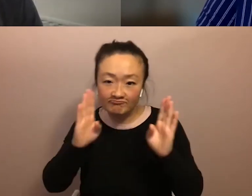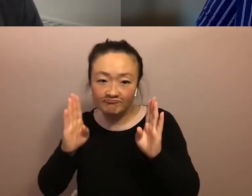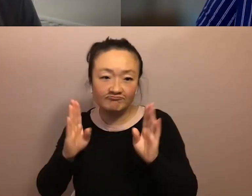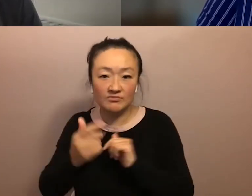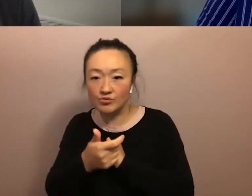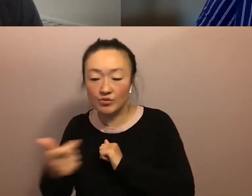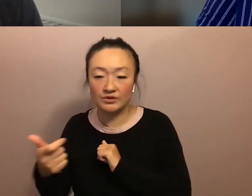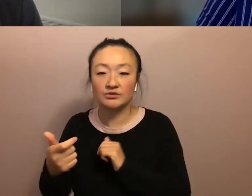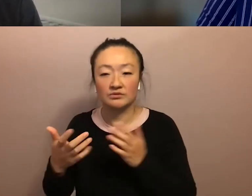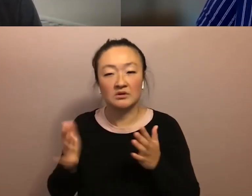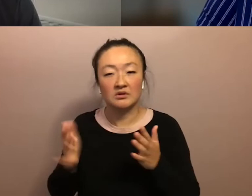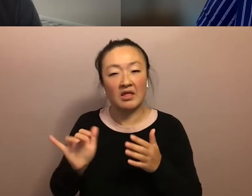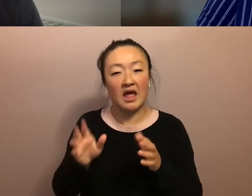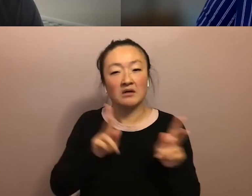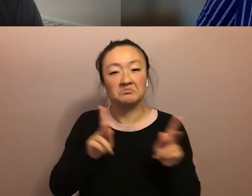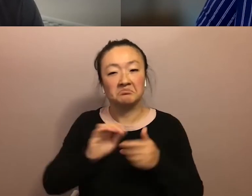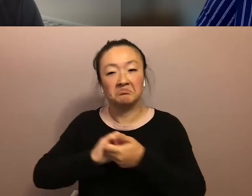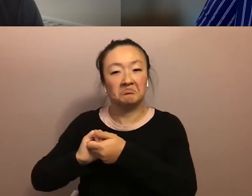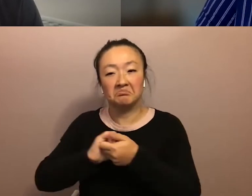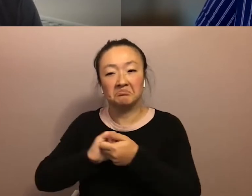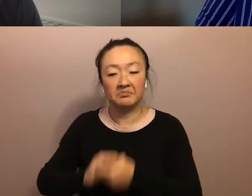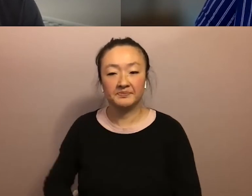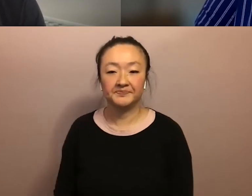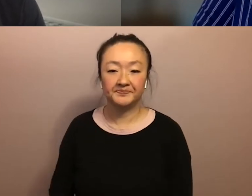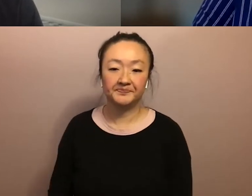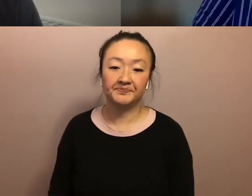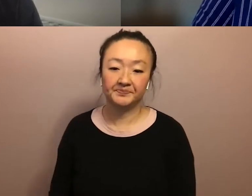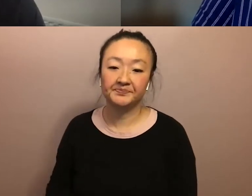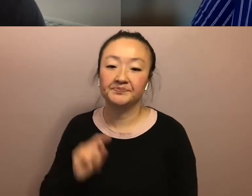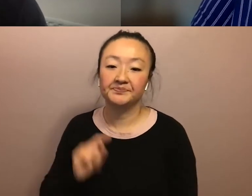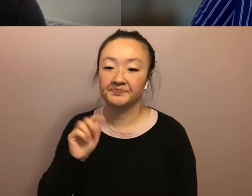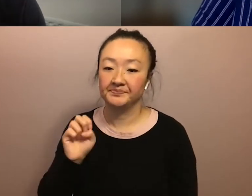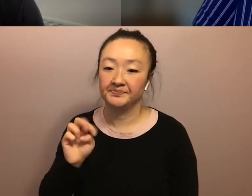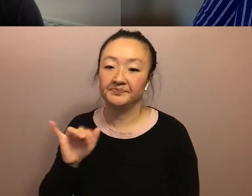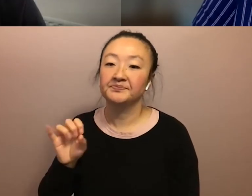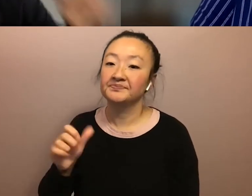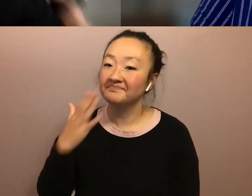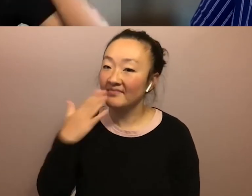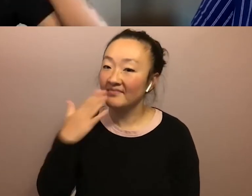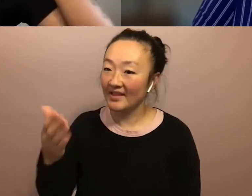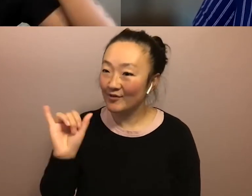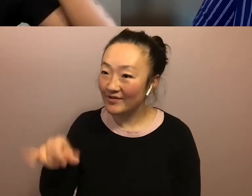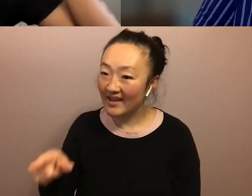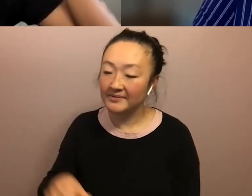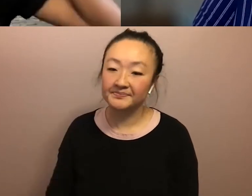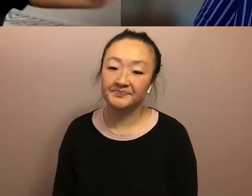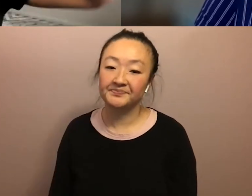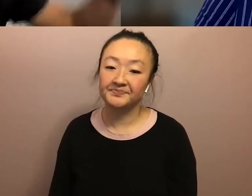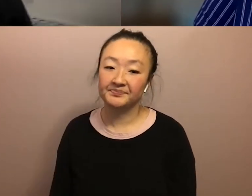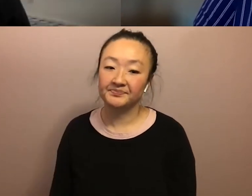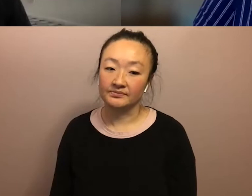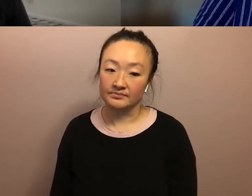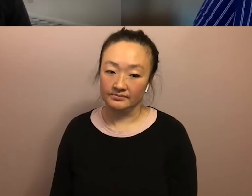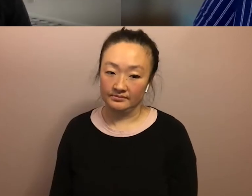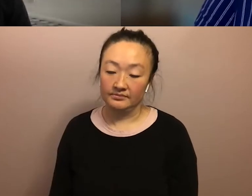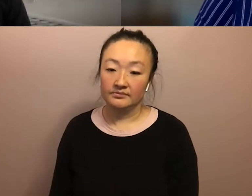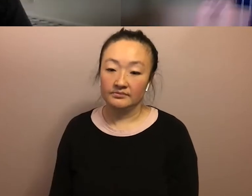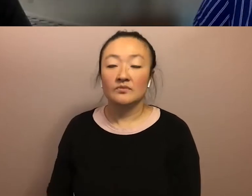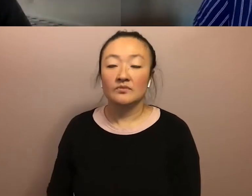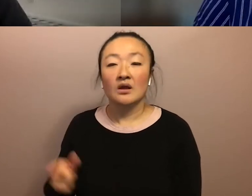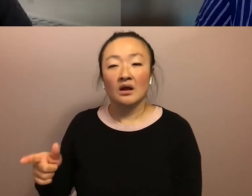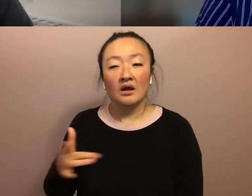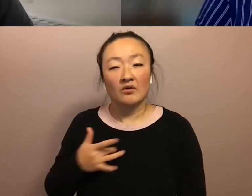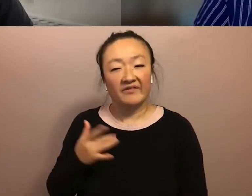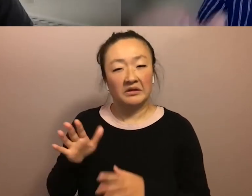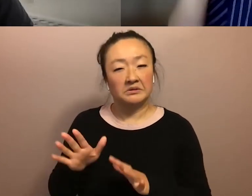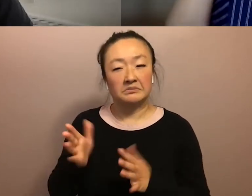so they, that goes hand in hand or thank you for that, Jim. I think something that also feels like it goes hand in hand and